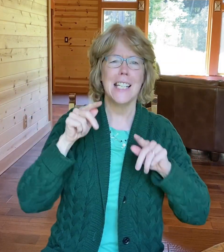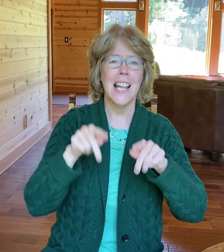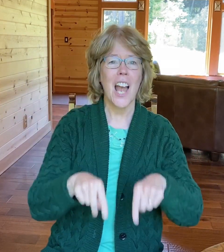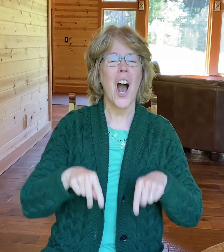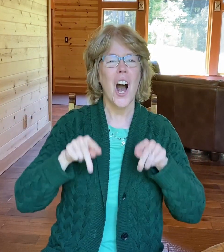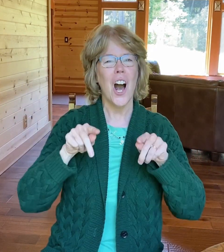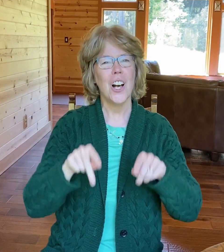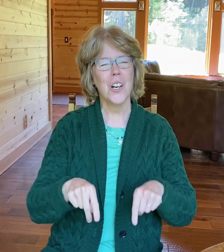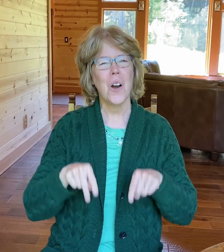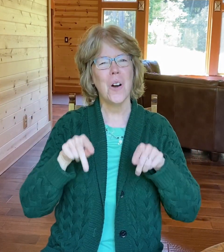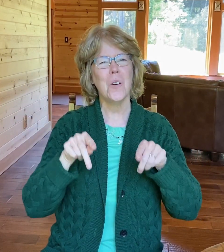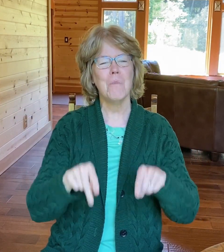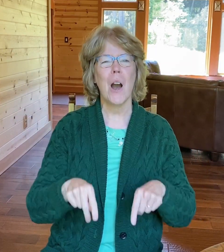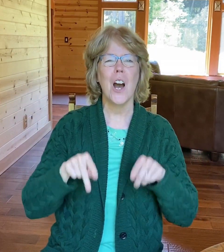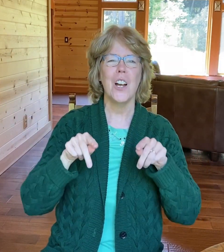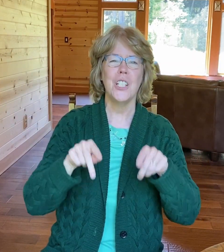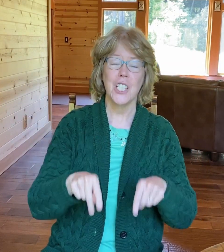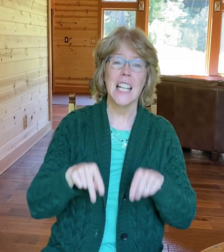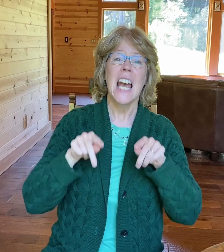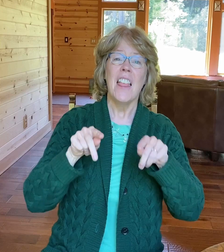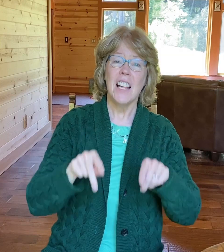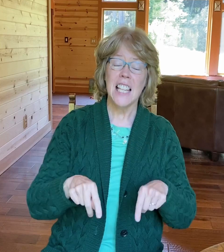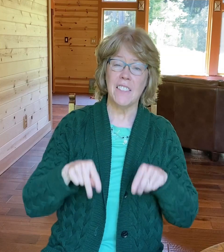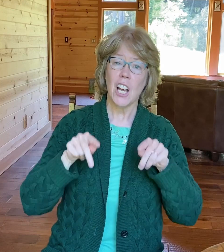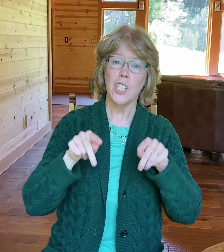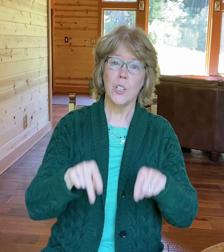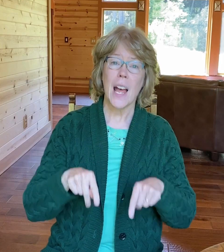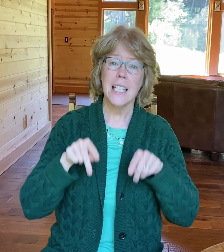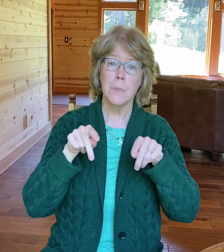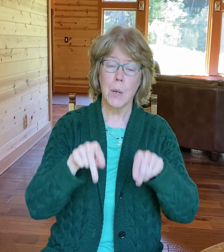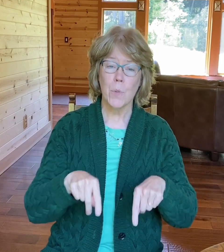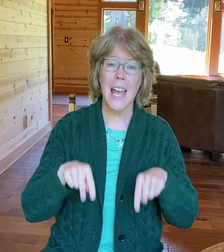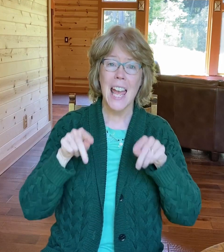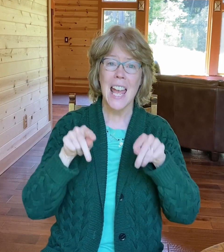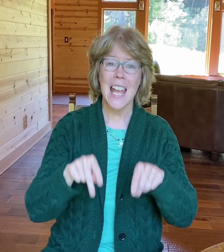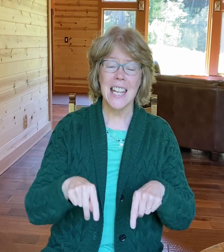and they all go marching. The Leafcutter Ants Parade.